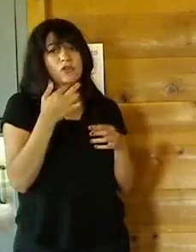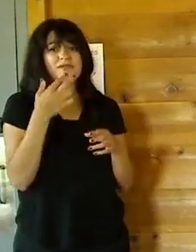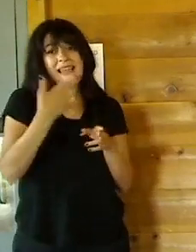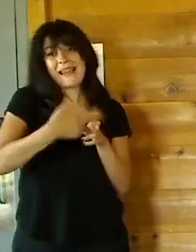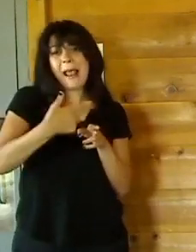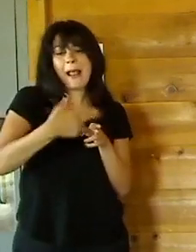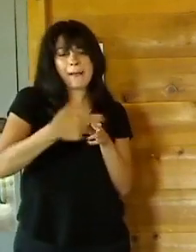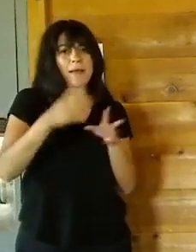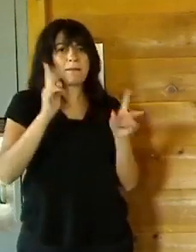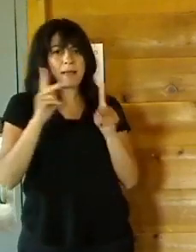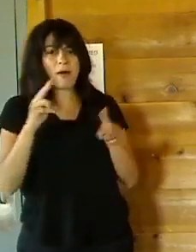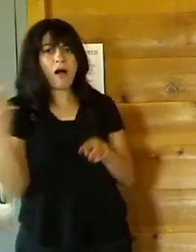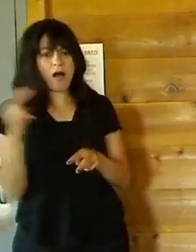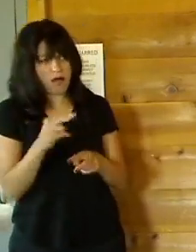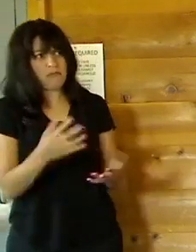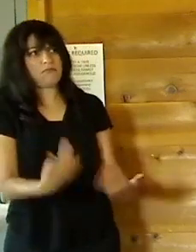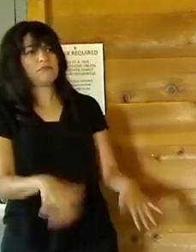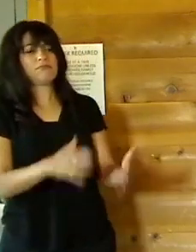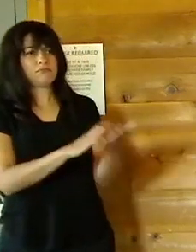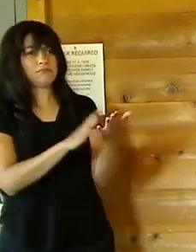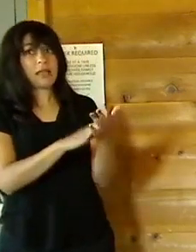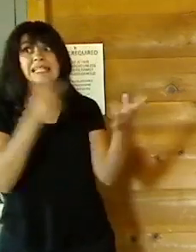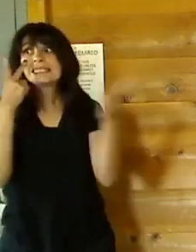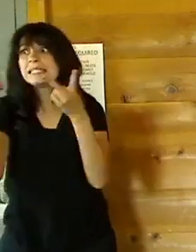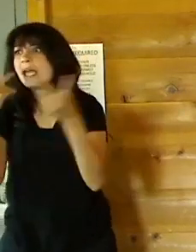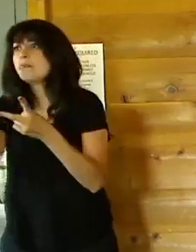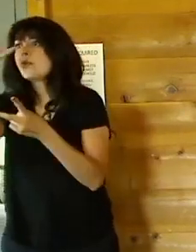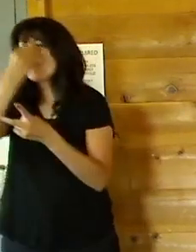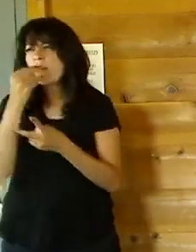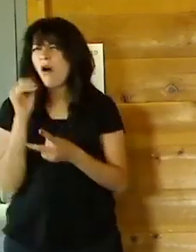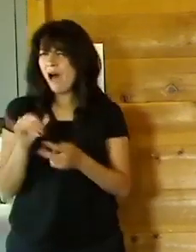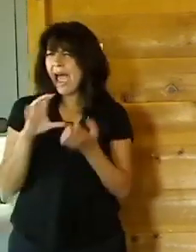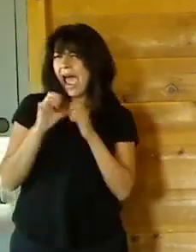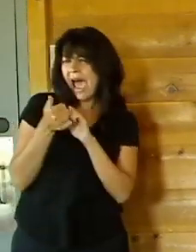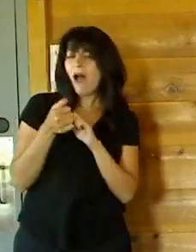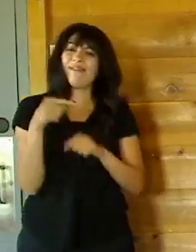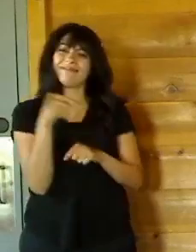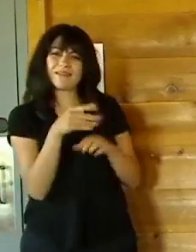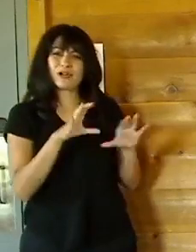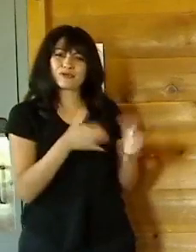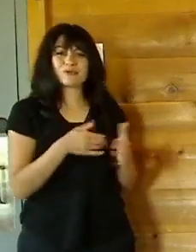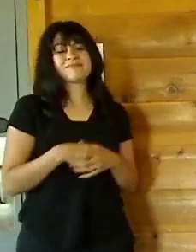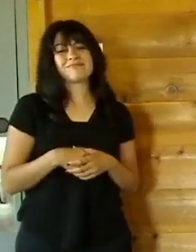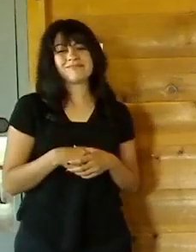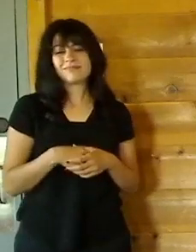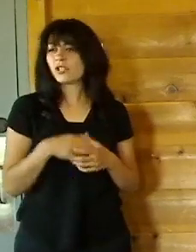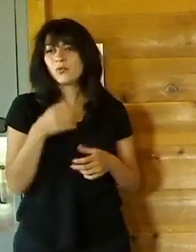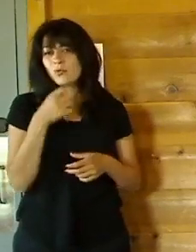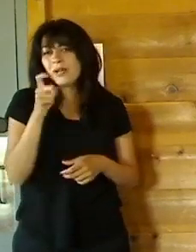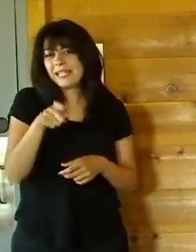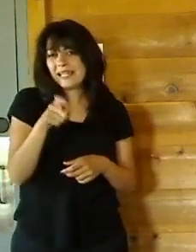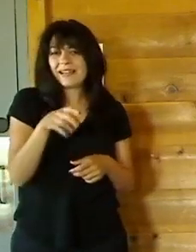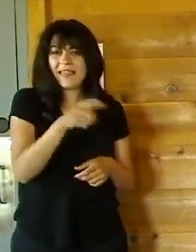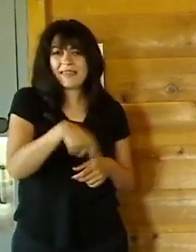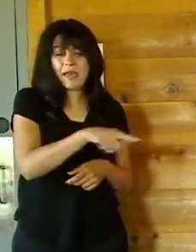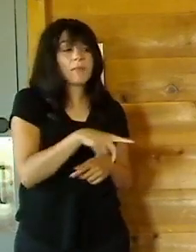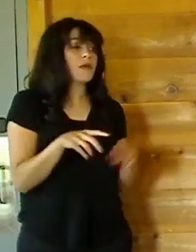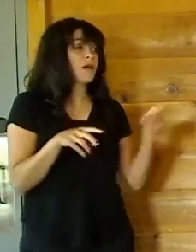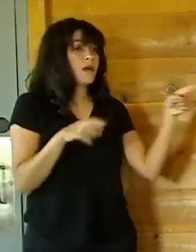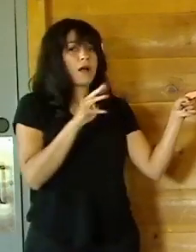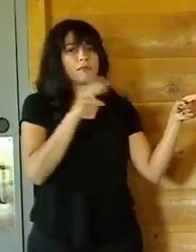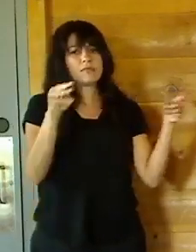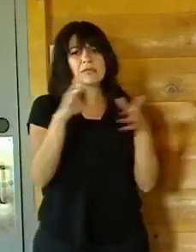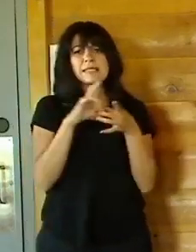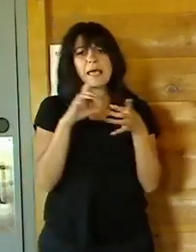crew. You know, they're the unsung heroes behind the scenes. But without them, we can't do anything that we do here. Well, thanks for mentioning that. We did have a little bit of sadness, too.